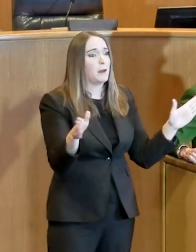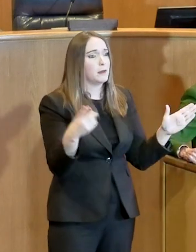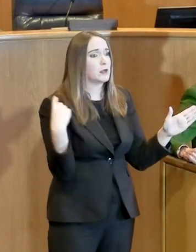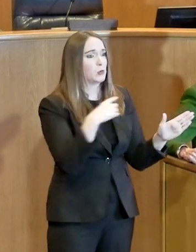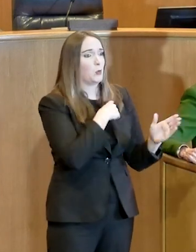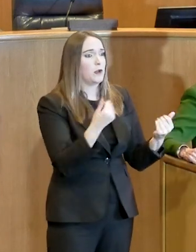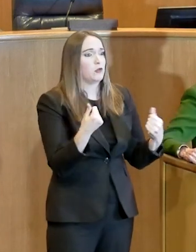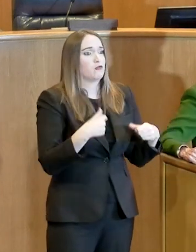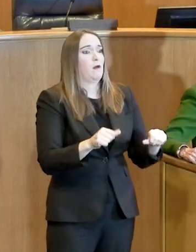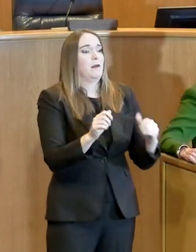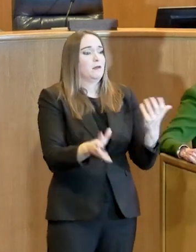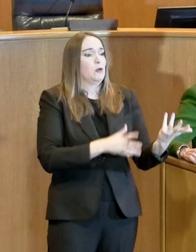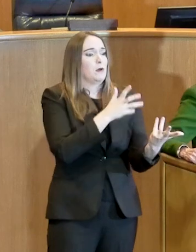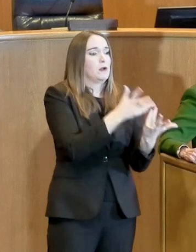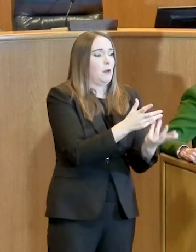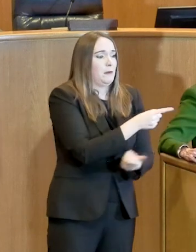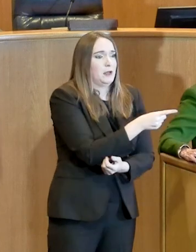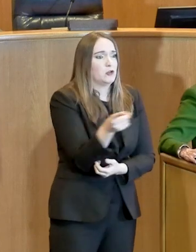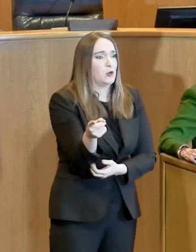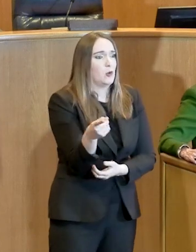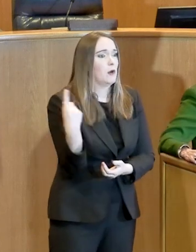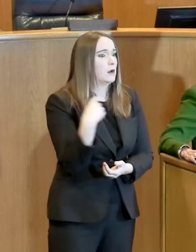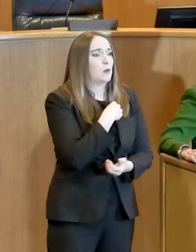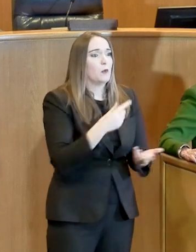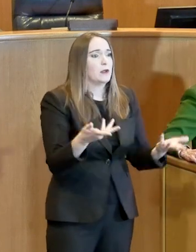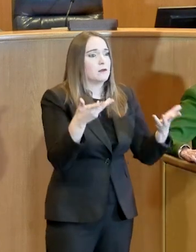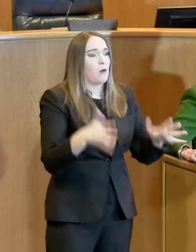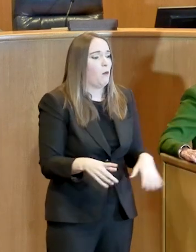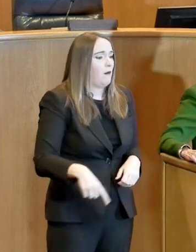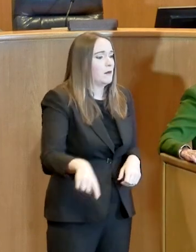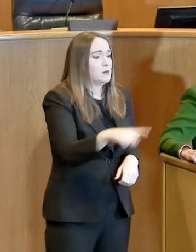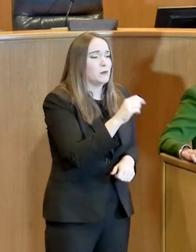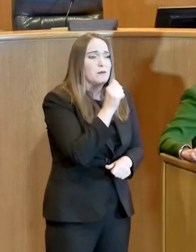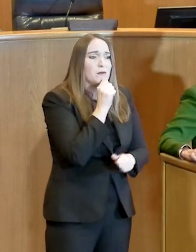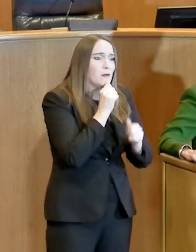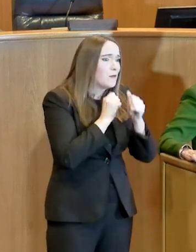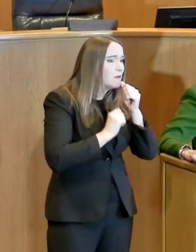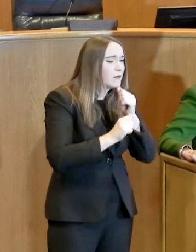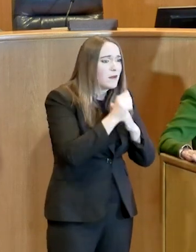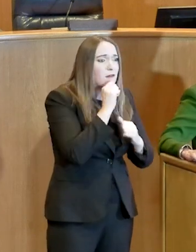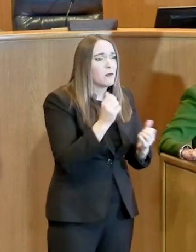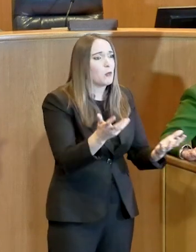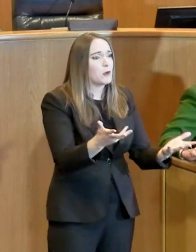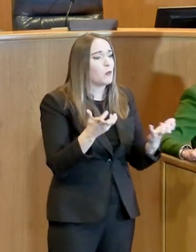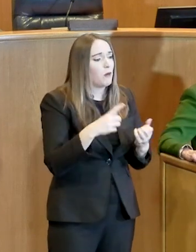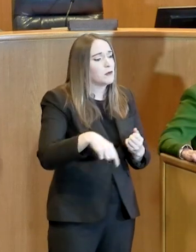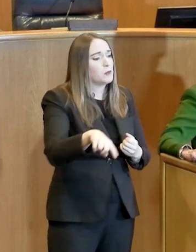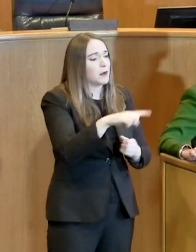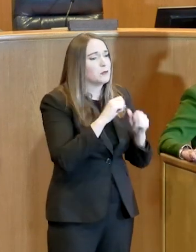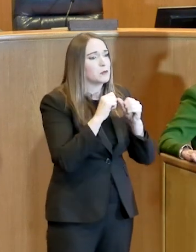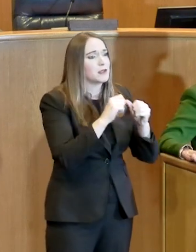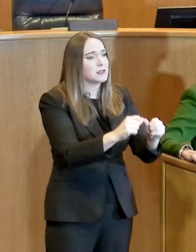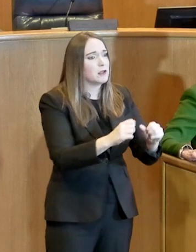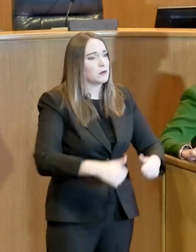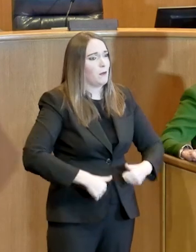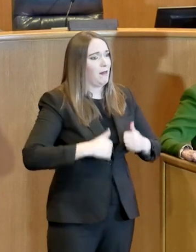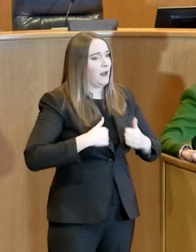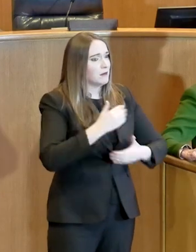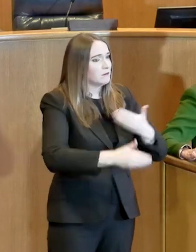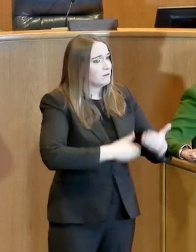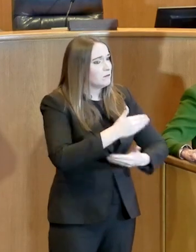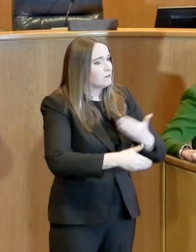create any more hardships than are humanly possible, and yet we know these are incredible hardships for all